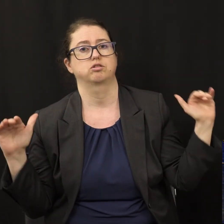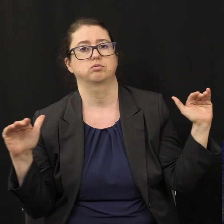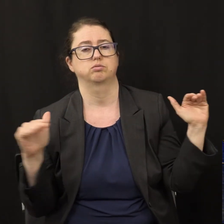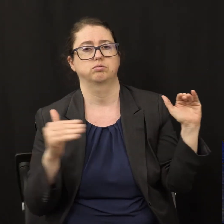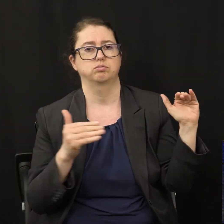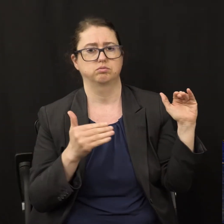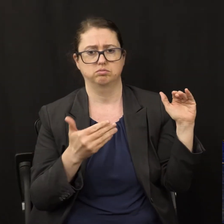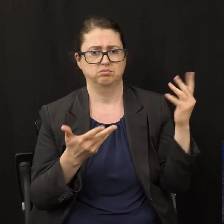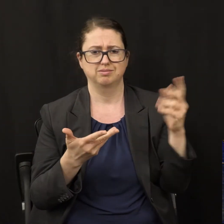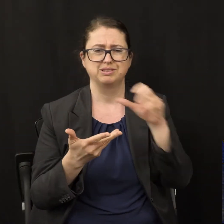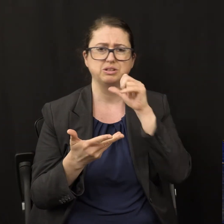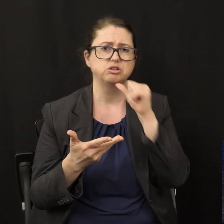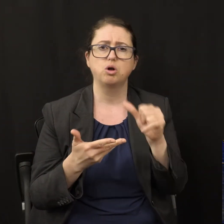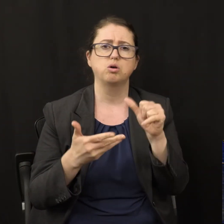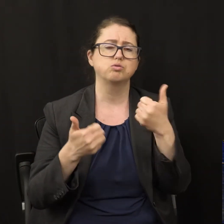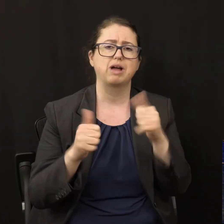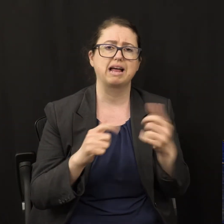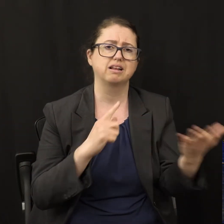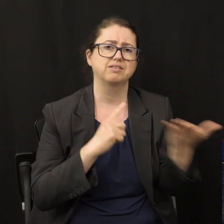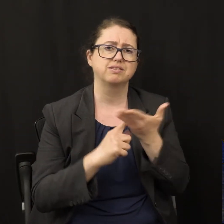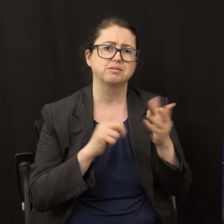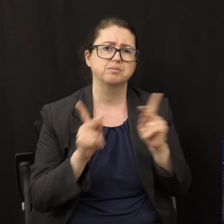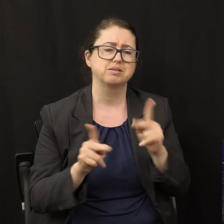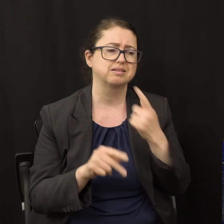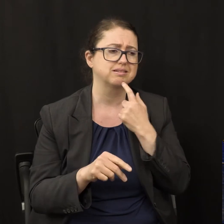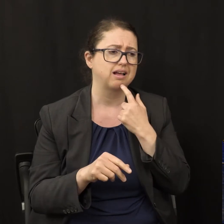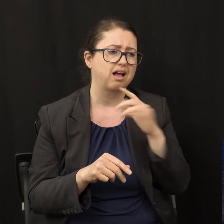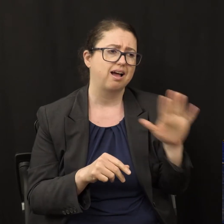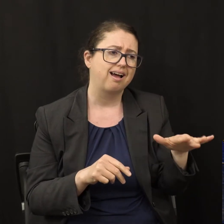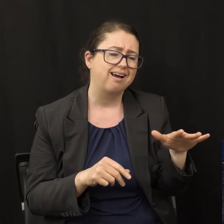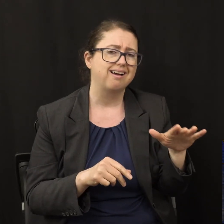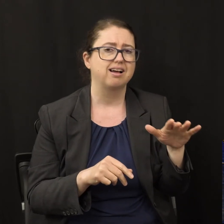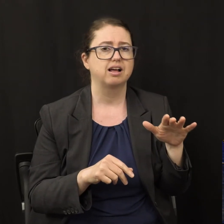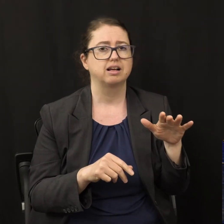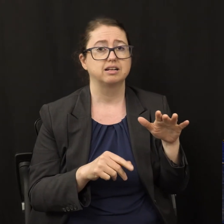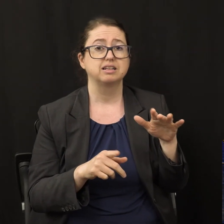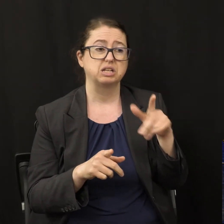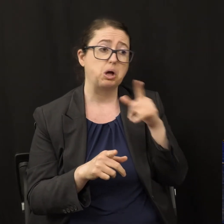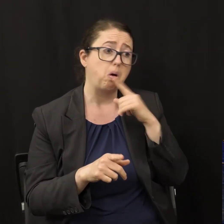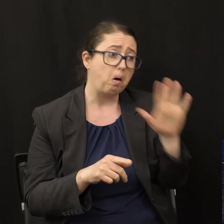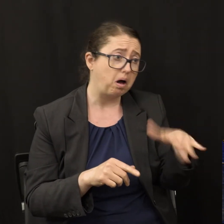Don't try and convince people about the mark of the beast before you preach the everlasting gospel.